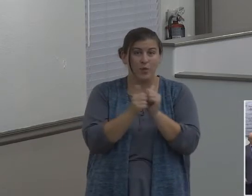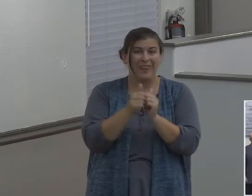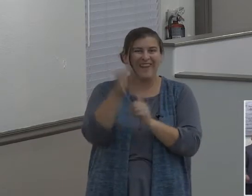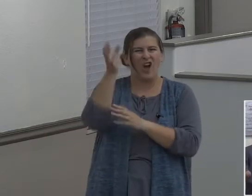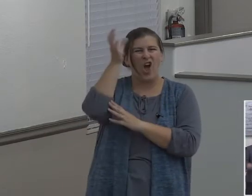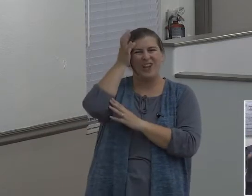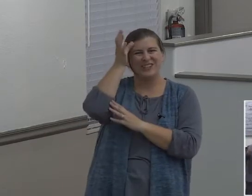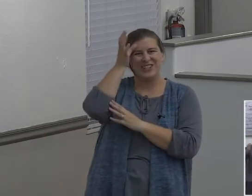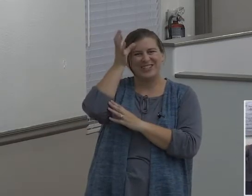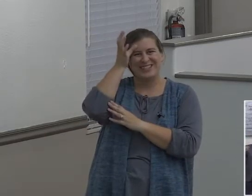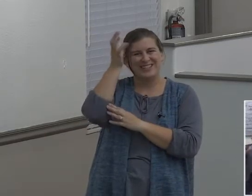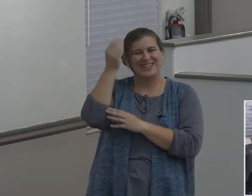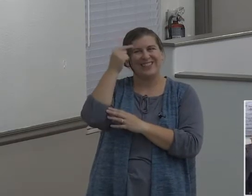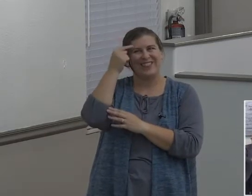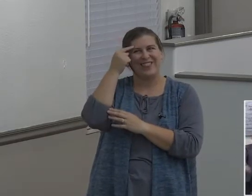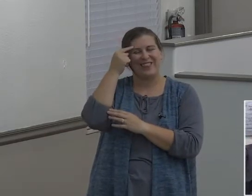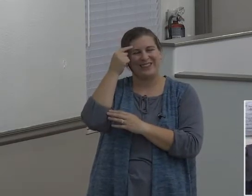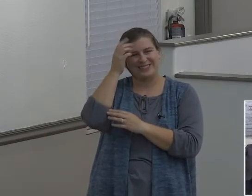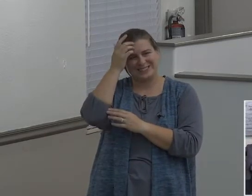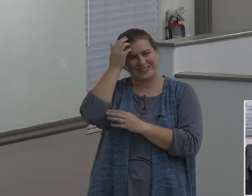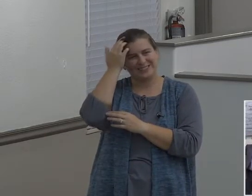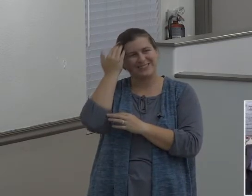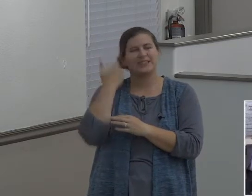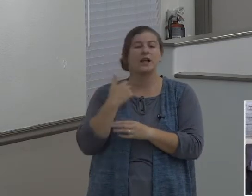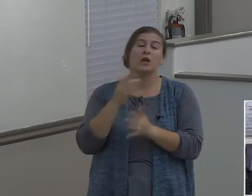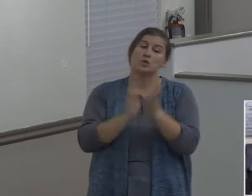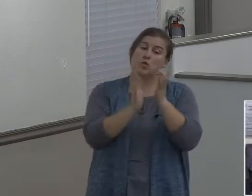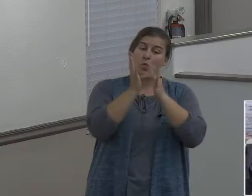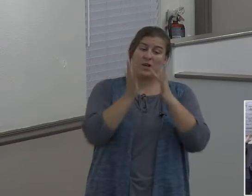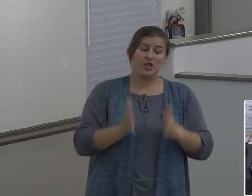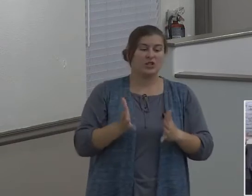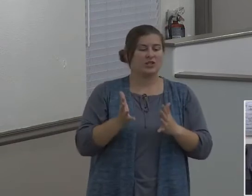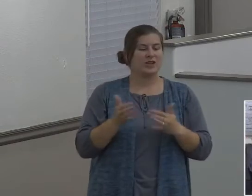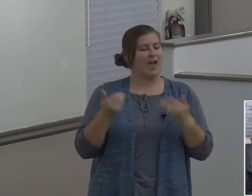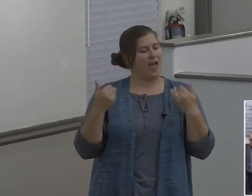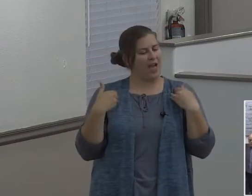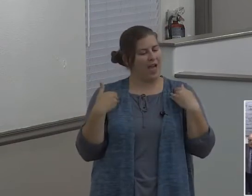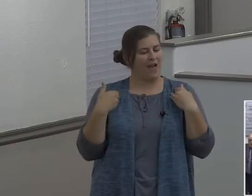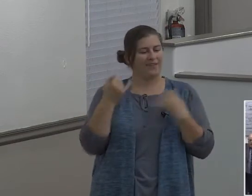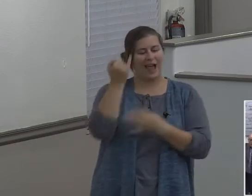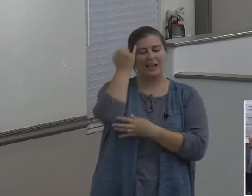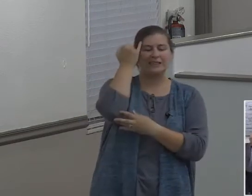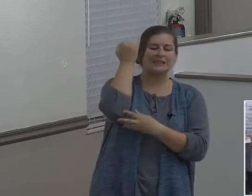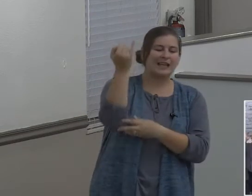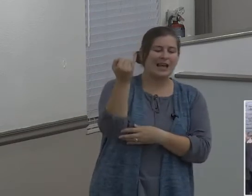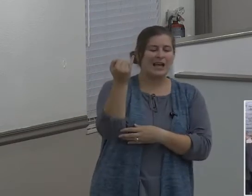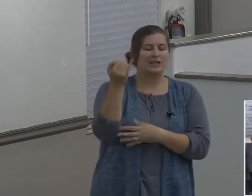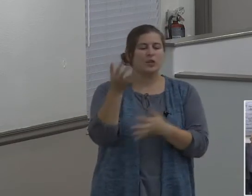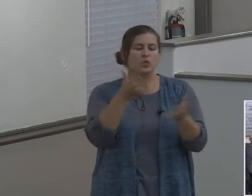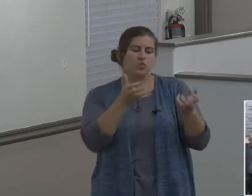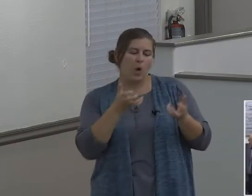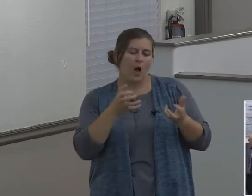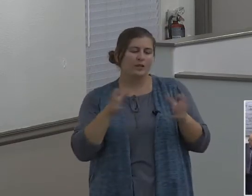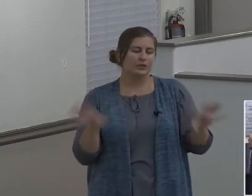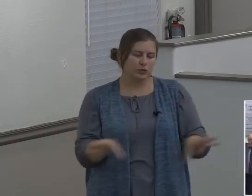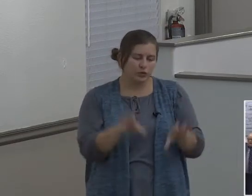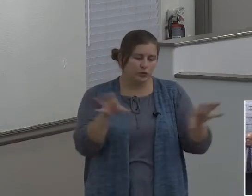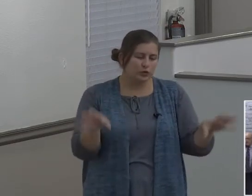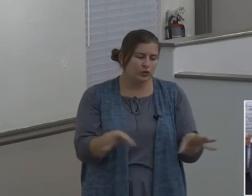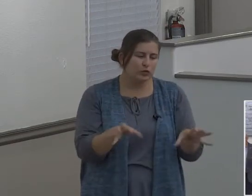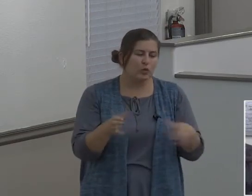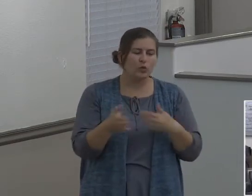After, they want, like Lot, they've got their ideas on what they want to pursue, and what they want to chase after